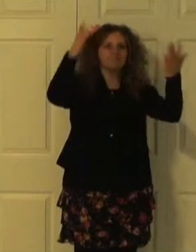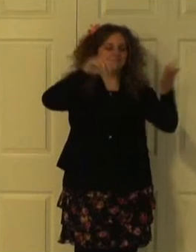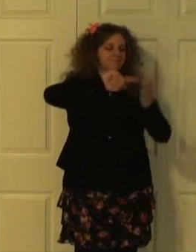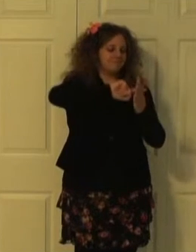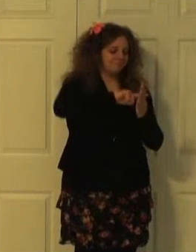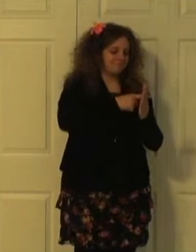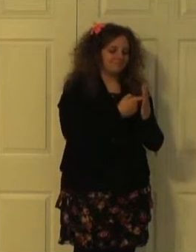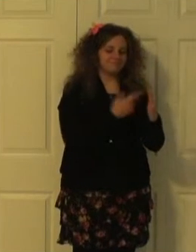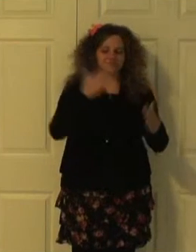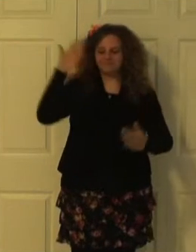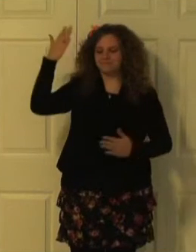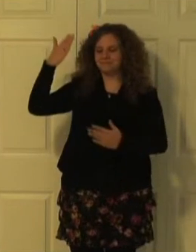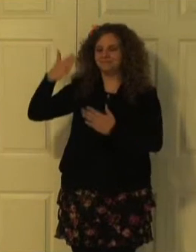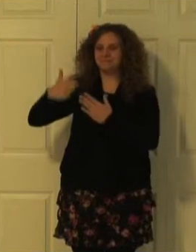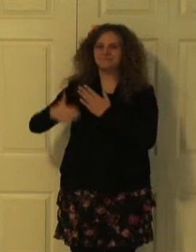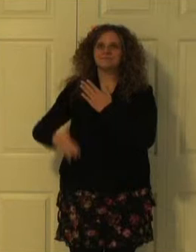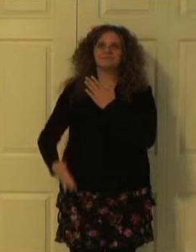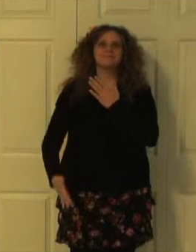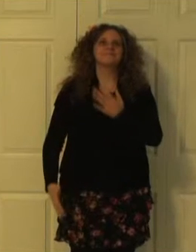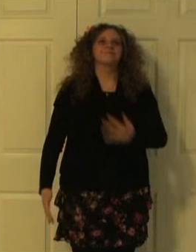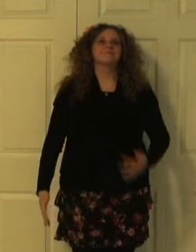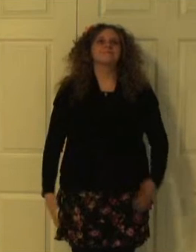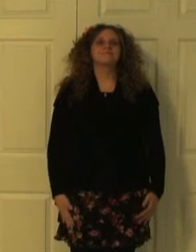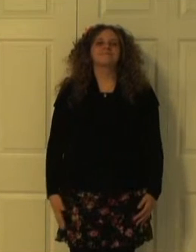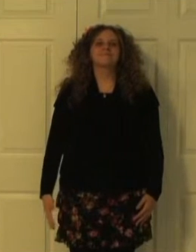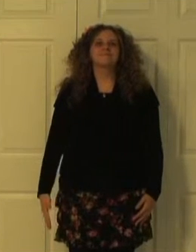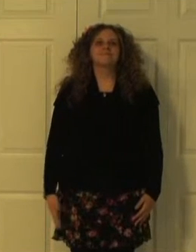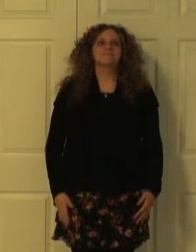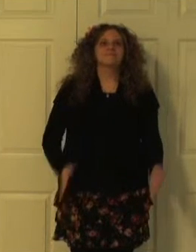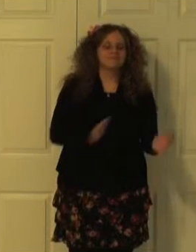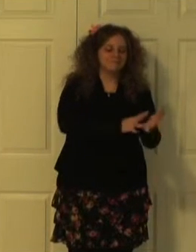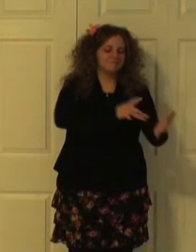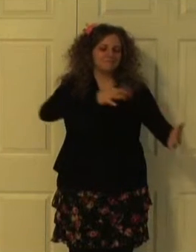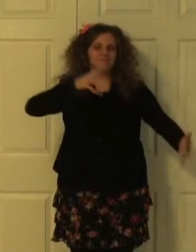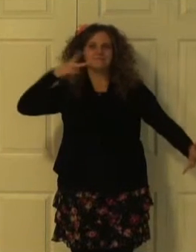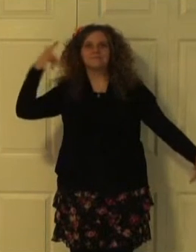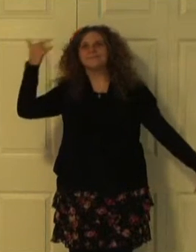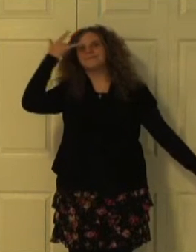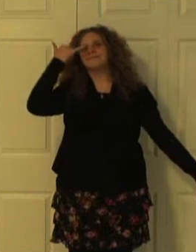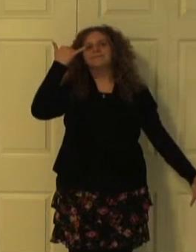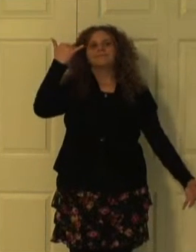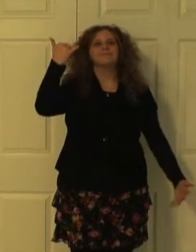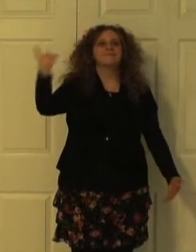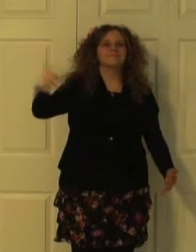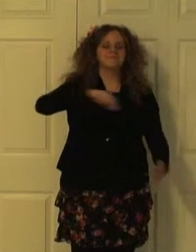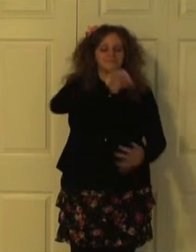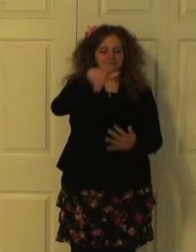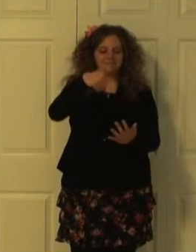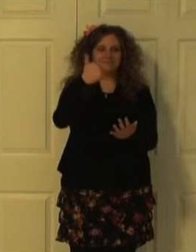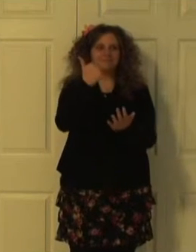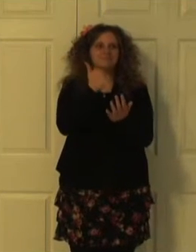beginning and the end. Glory forever. Amen.